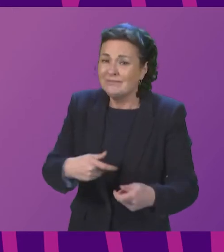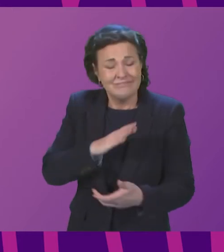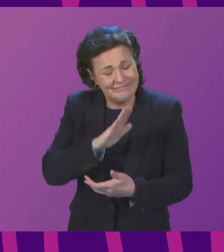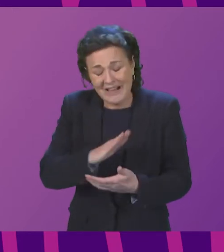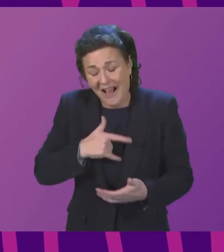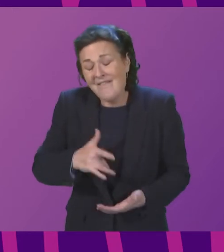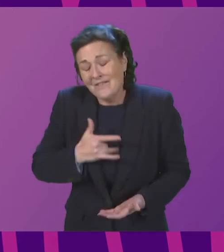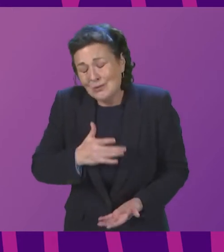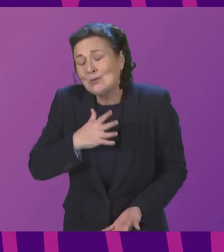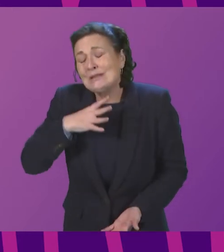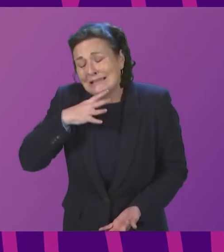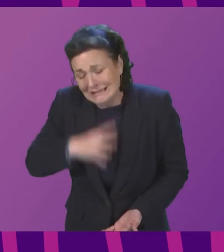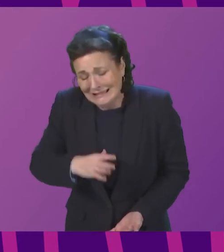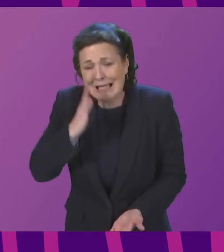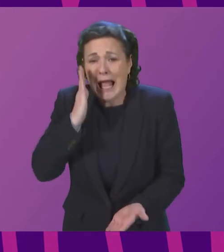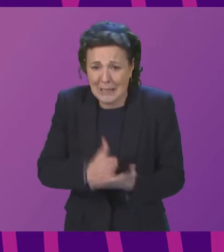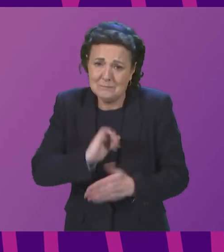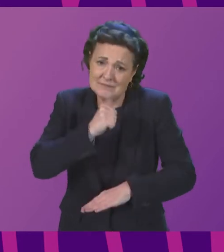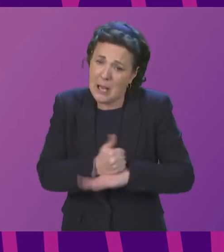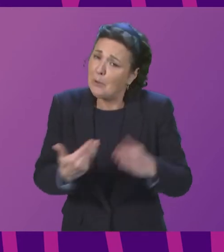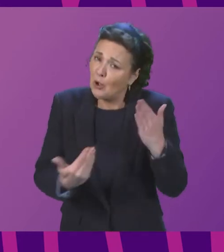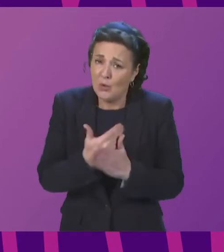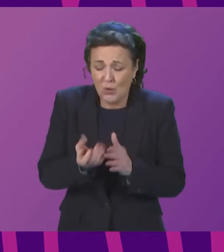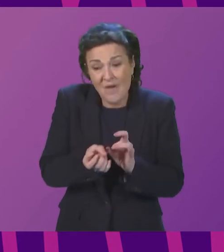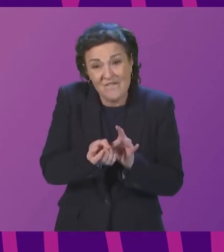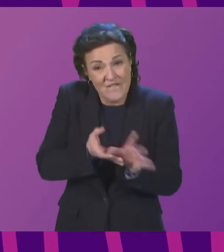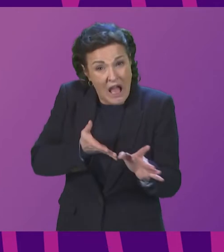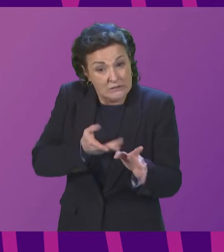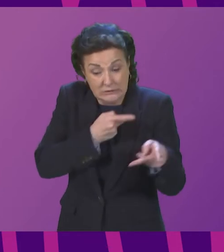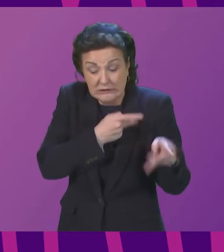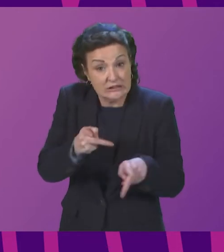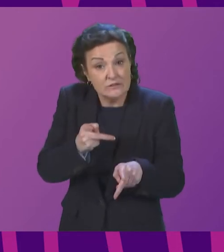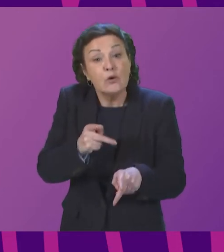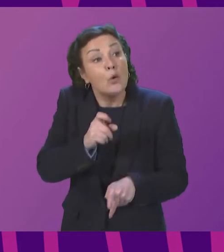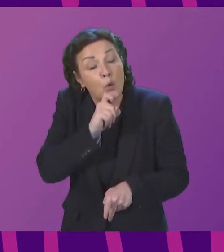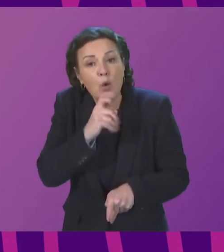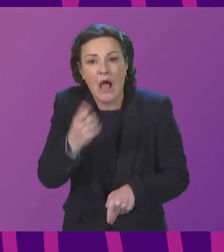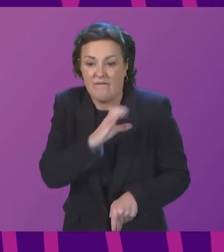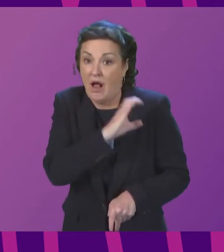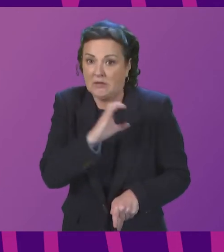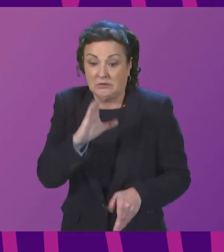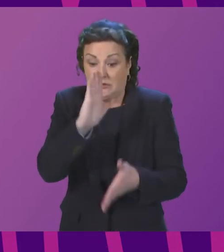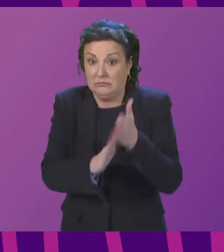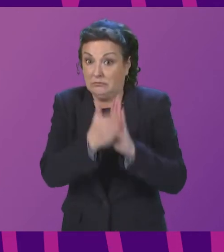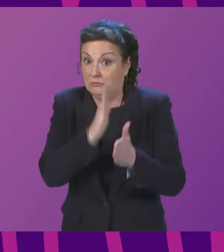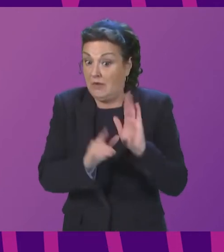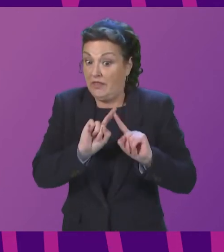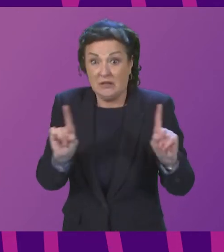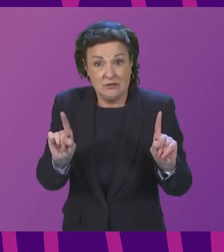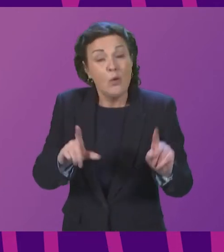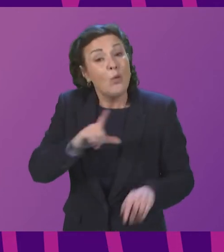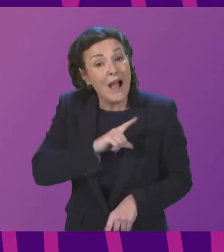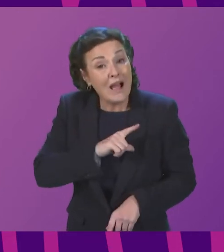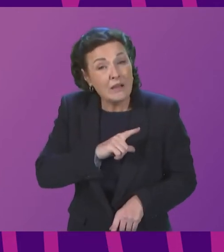-track system for people with cancer. I think it is certainly one of the few conditions